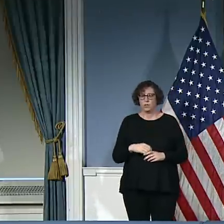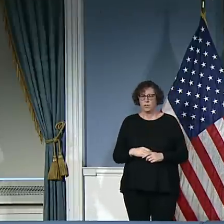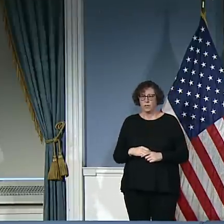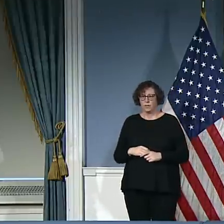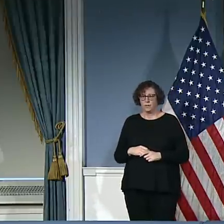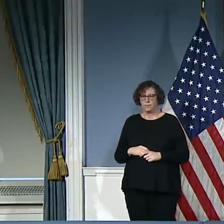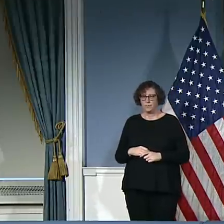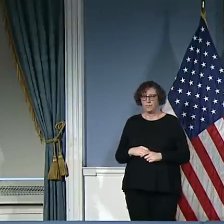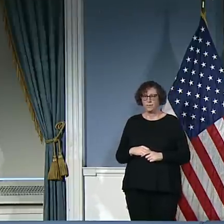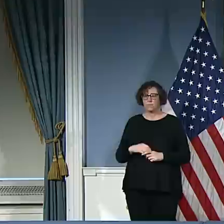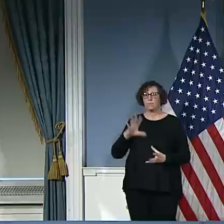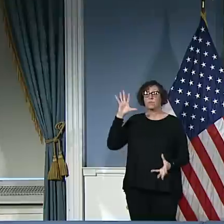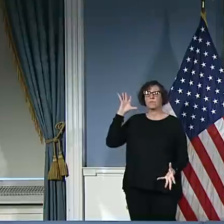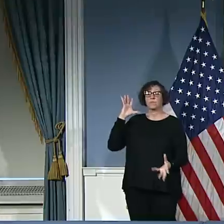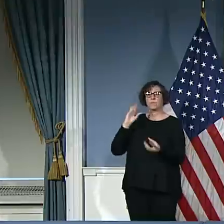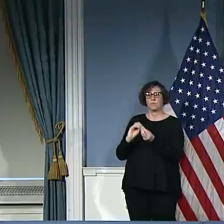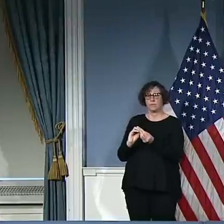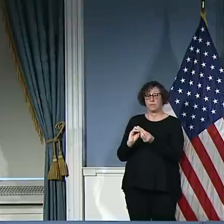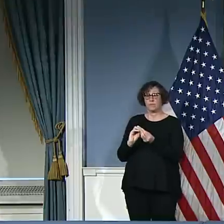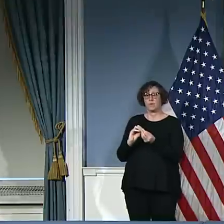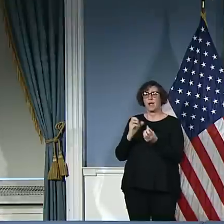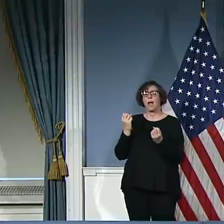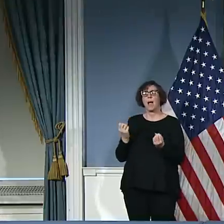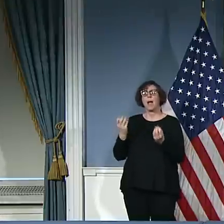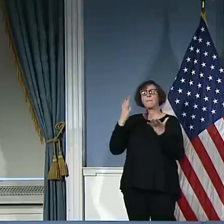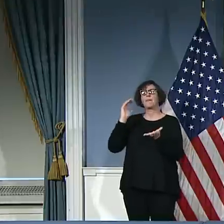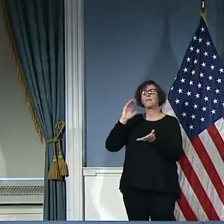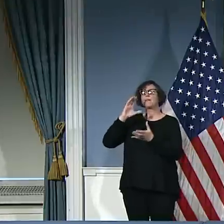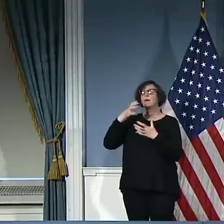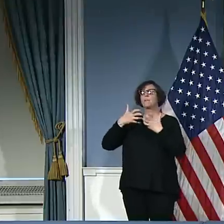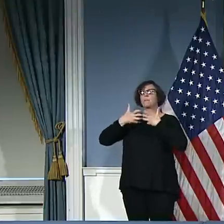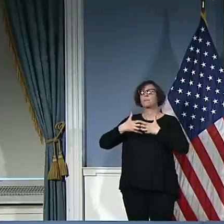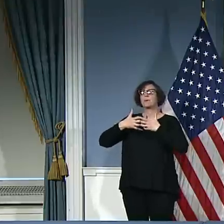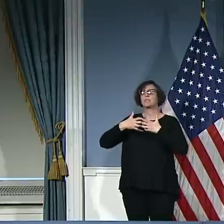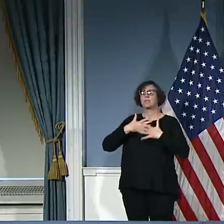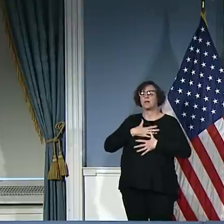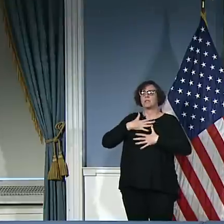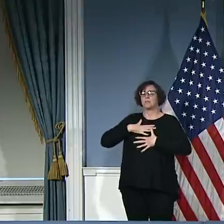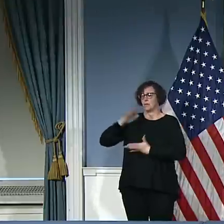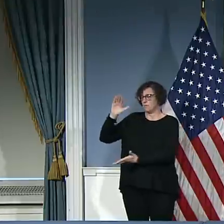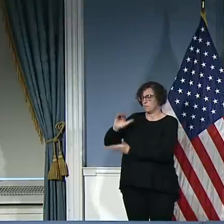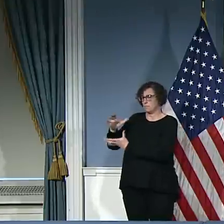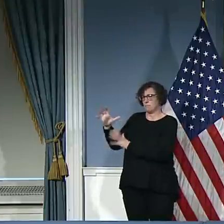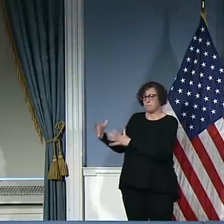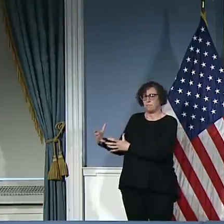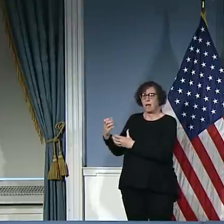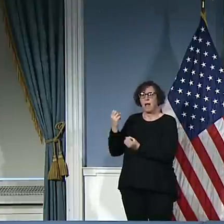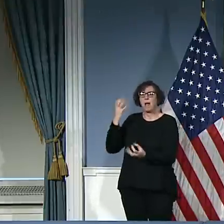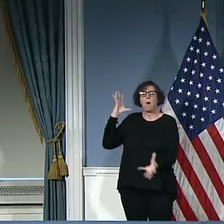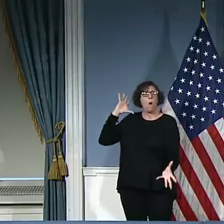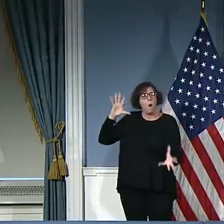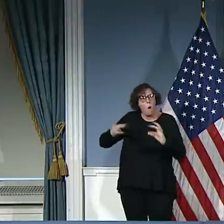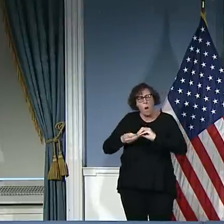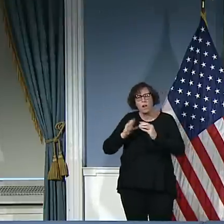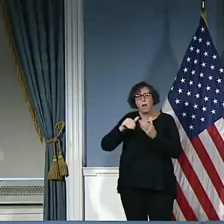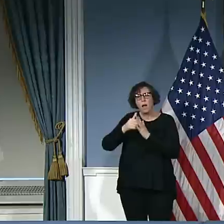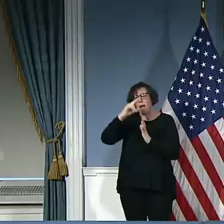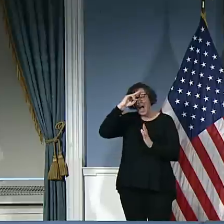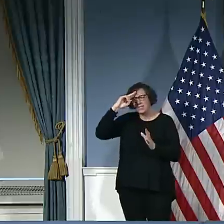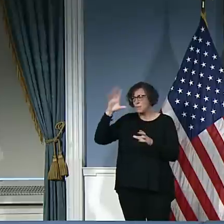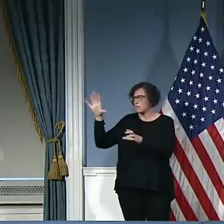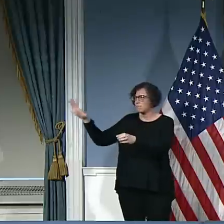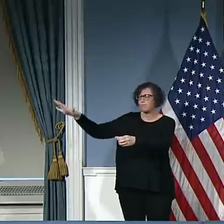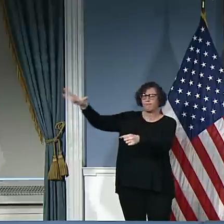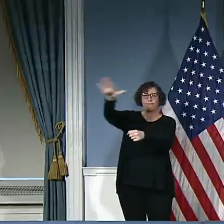this moment? And how many approximately, again, are in use for coronavirus, but also for other reasons? And